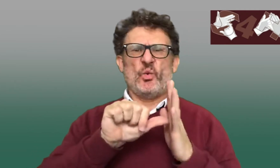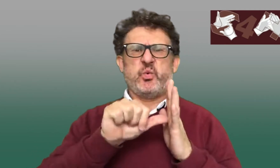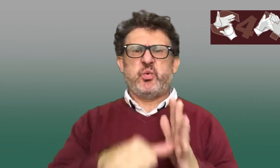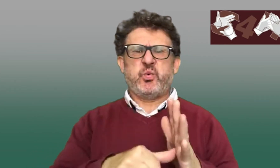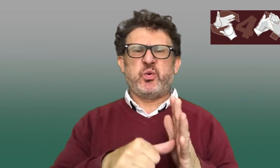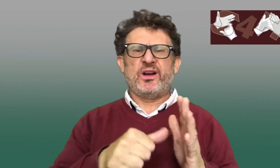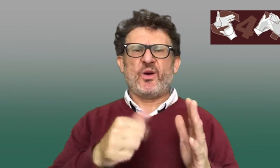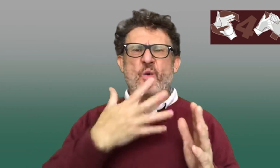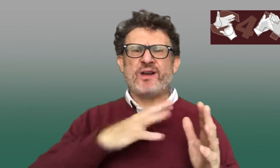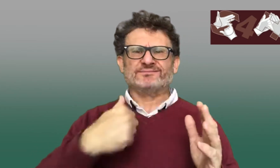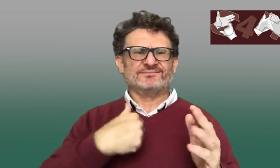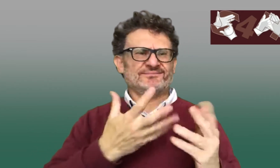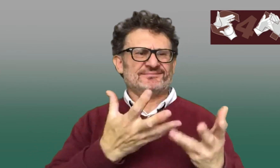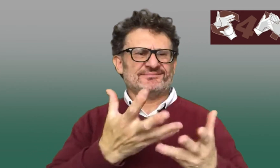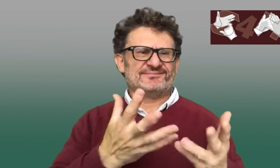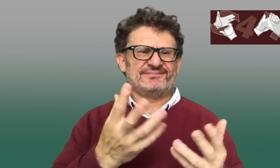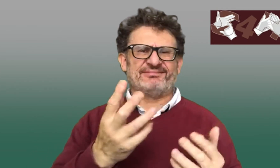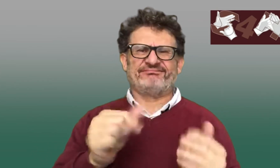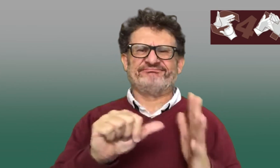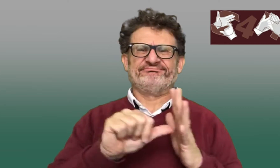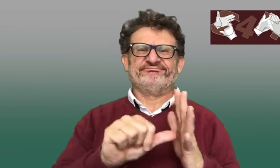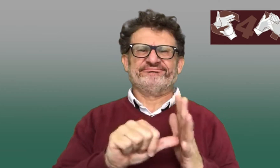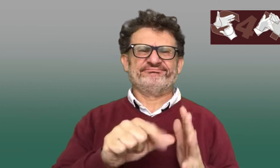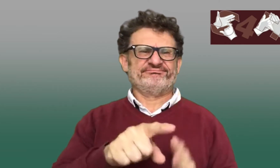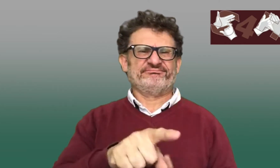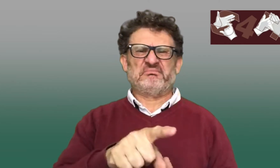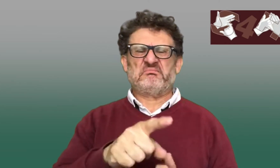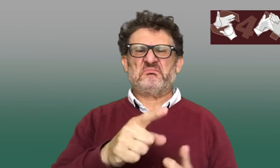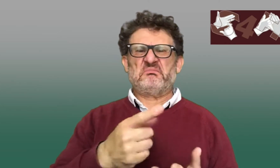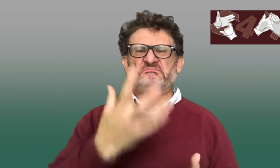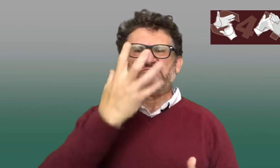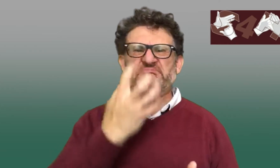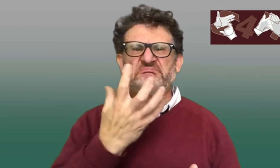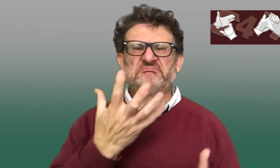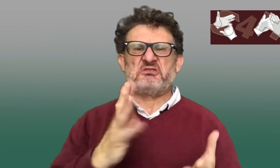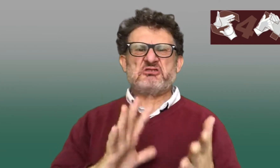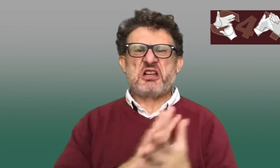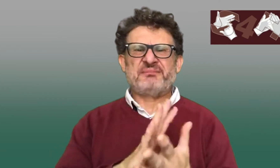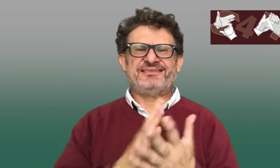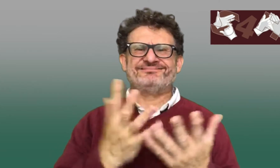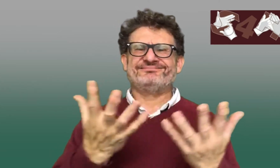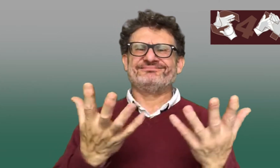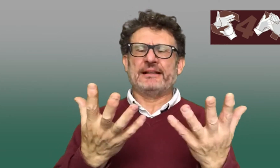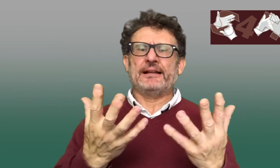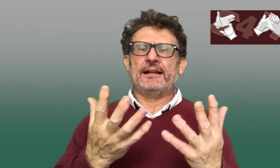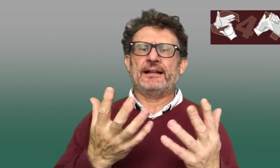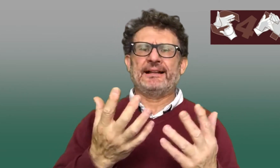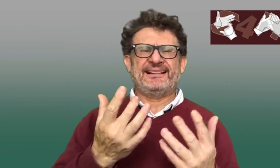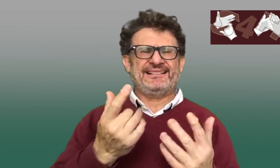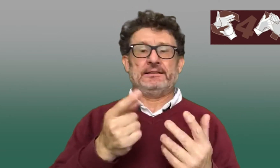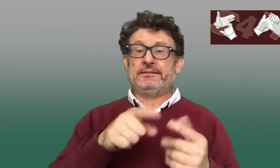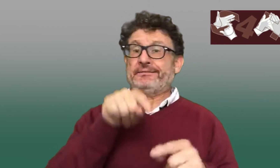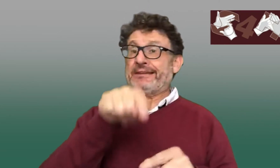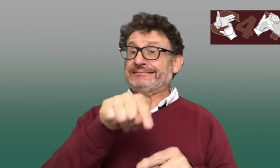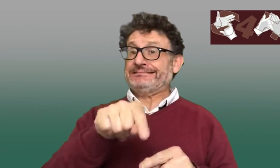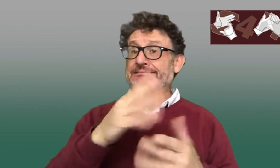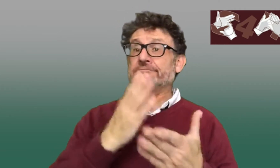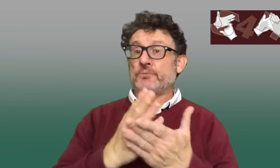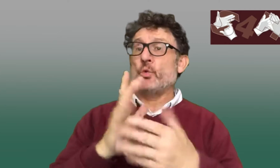may have found them quite hard to engage with, that they've proved to be quite difficult, appear to be grumpy. And so